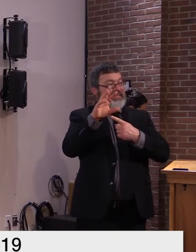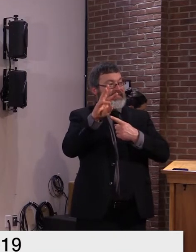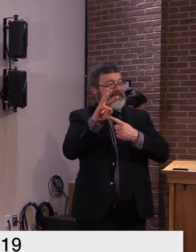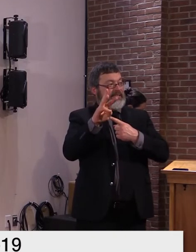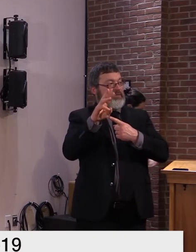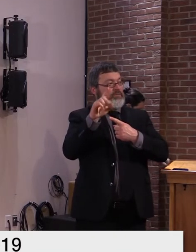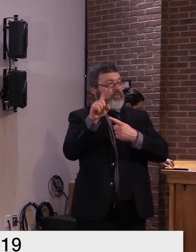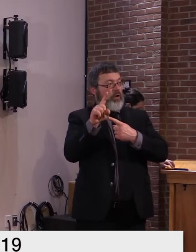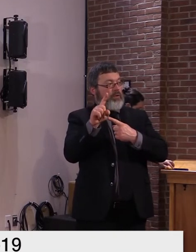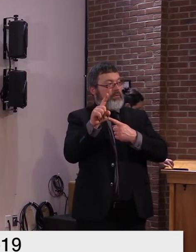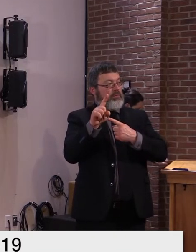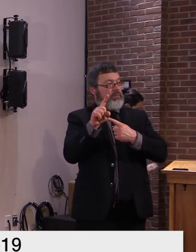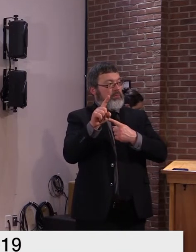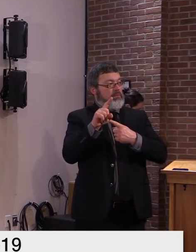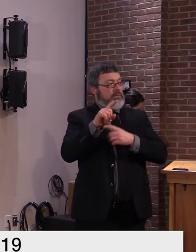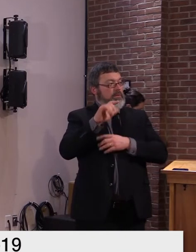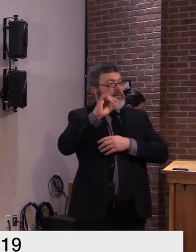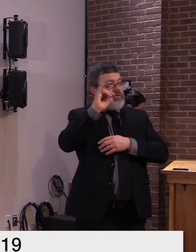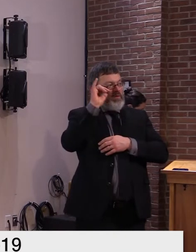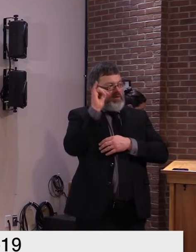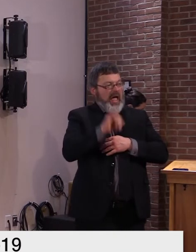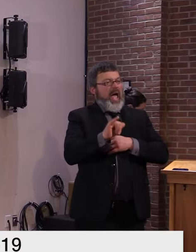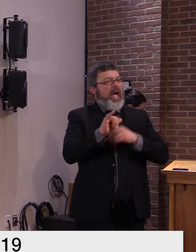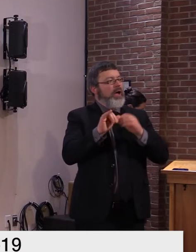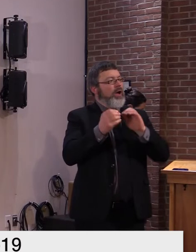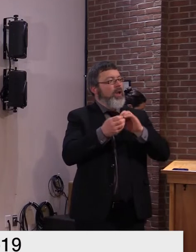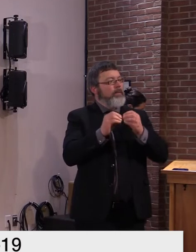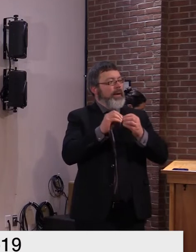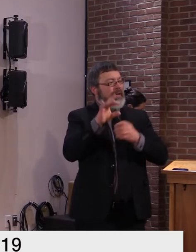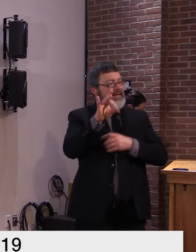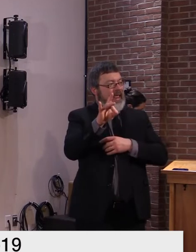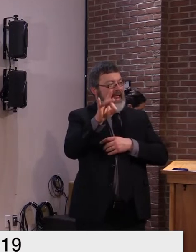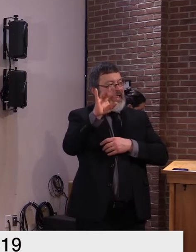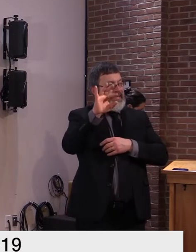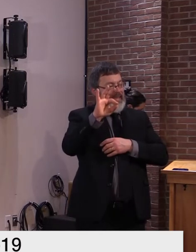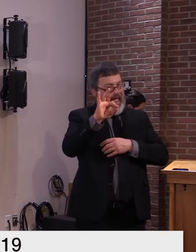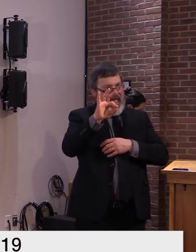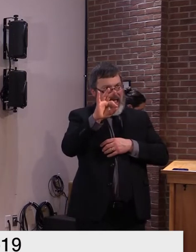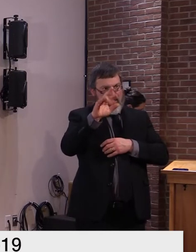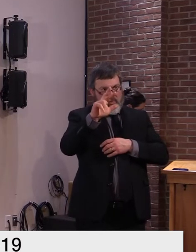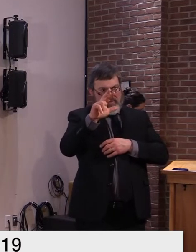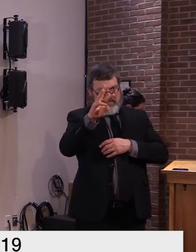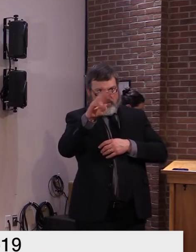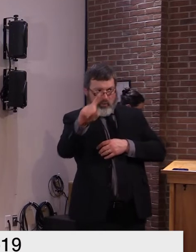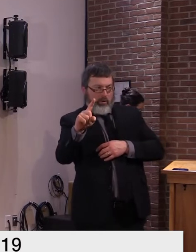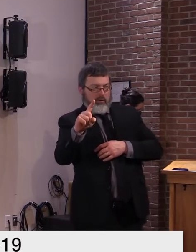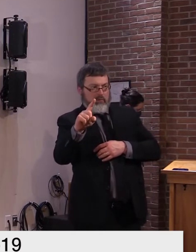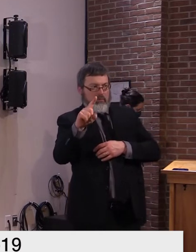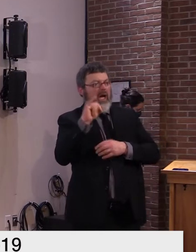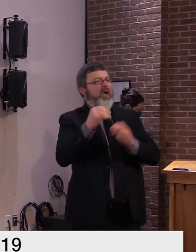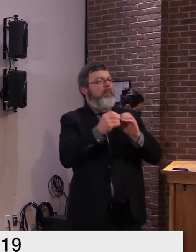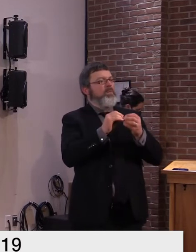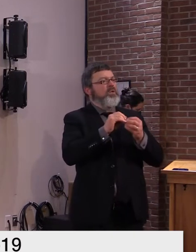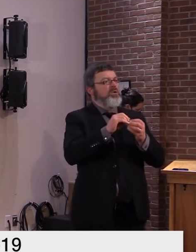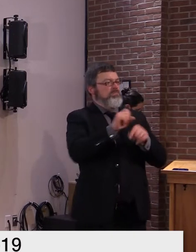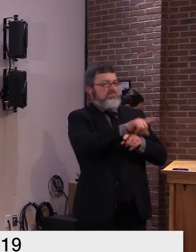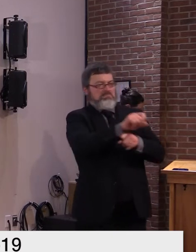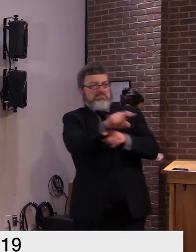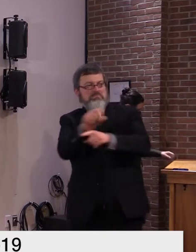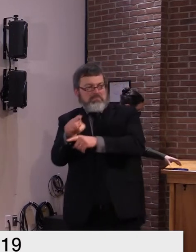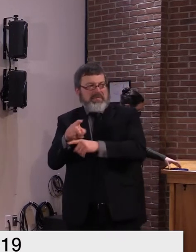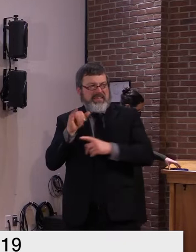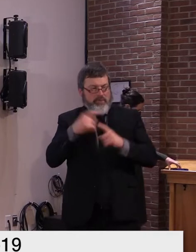our website as a reminder our contact tracing team will help determine who gets these texts based on the